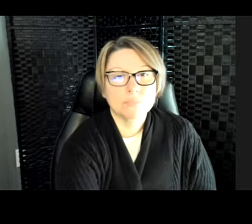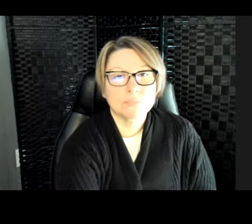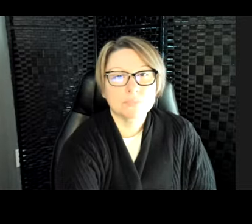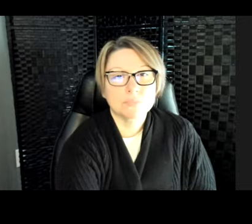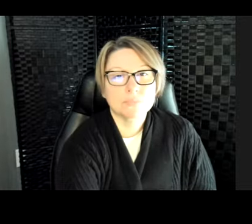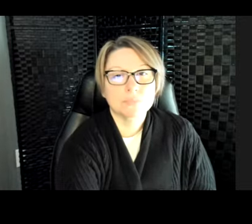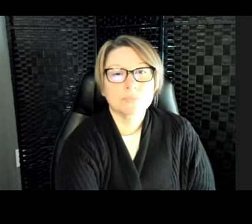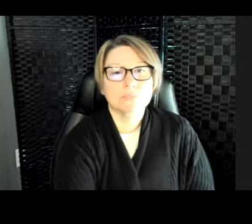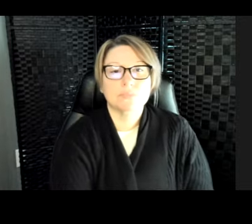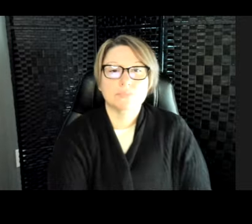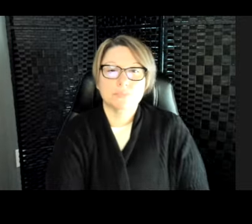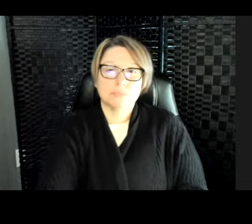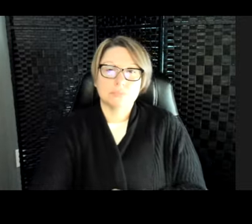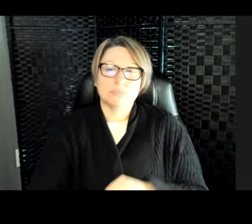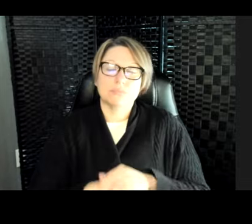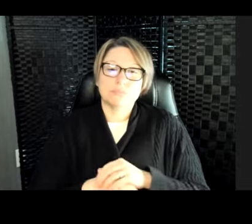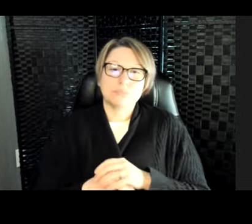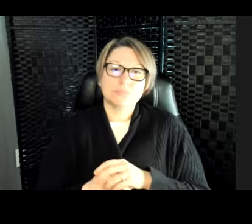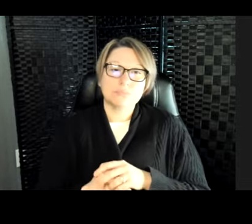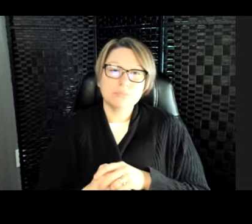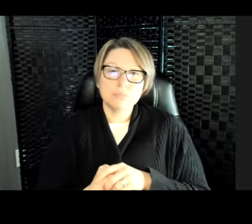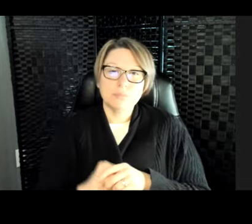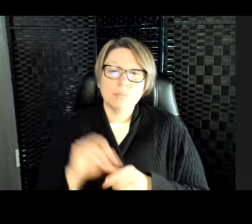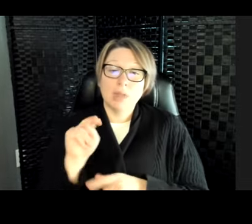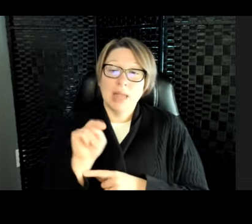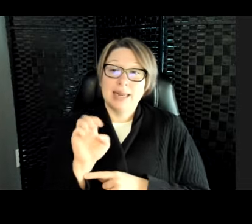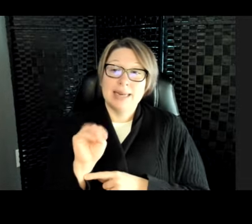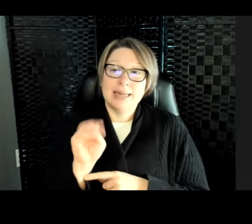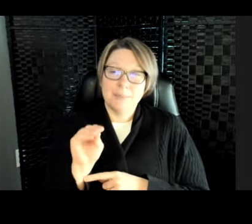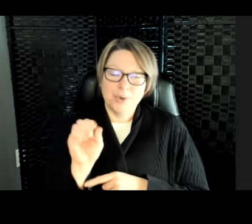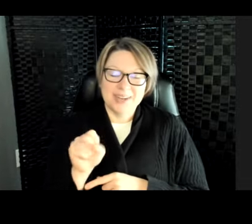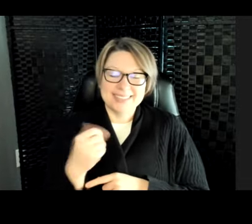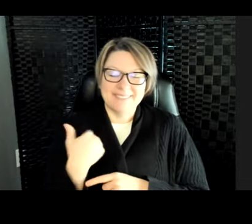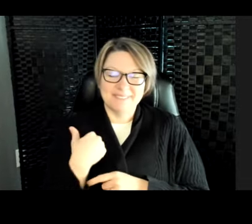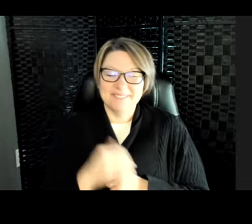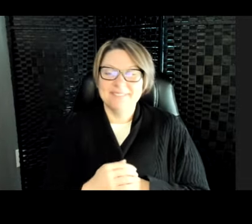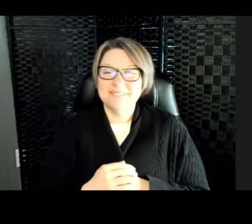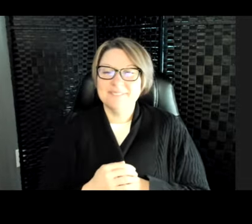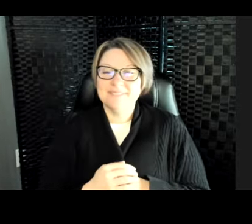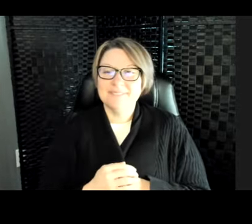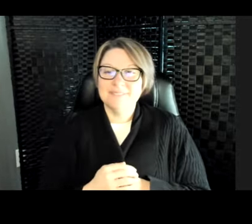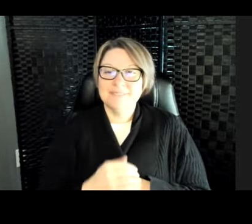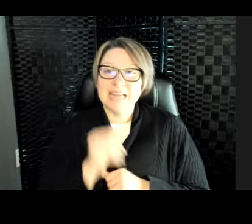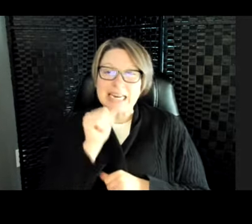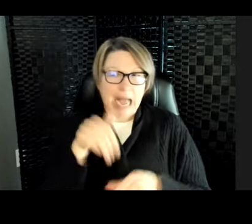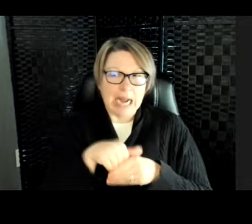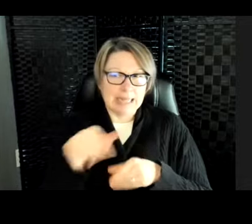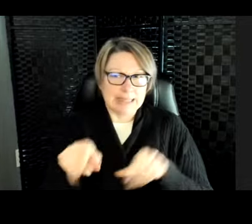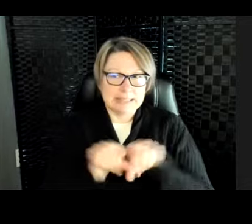And so Nemo, we do have a Nemo, yes. They're not actually in the same tank. How do they